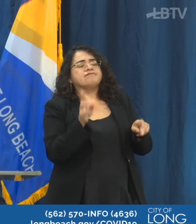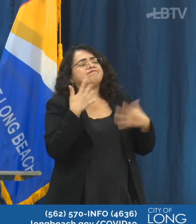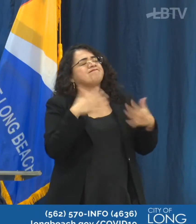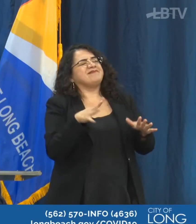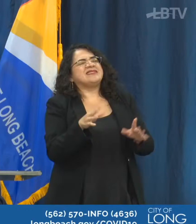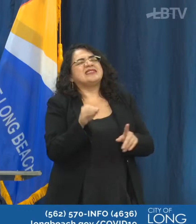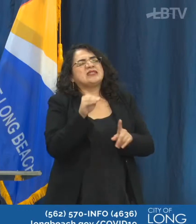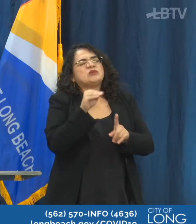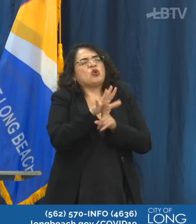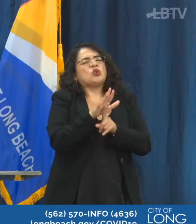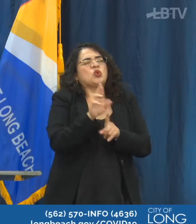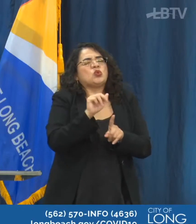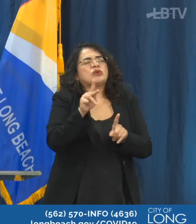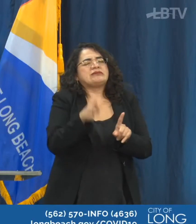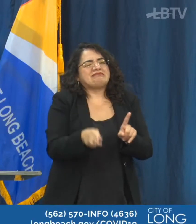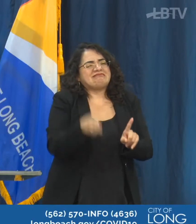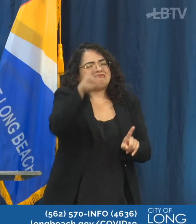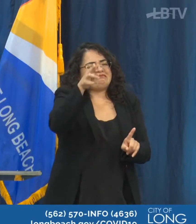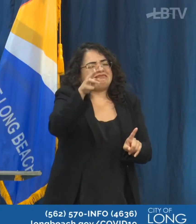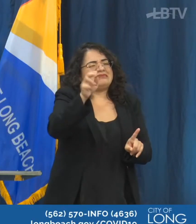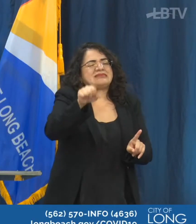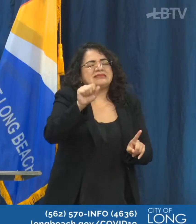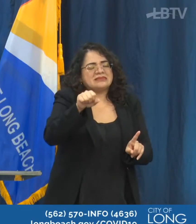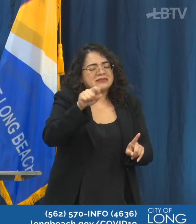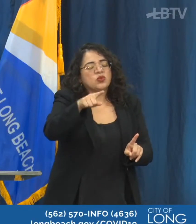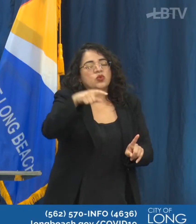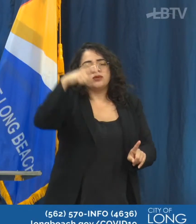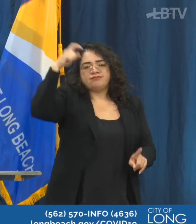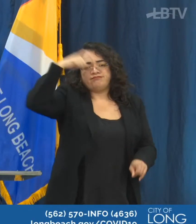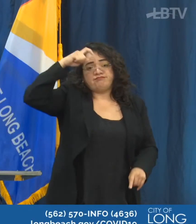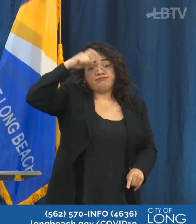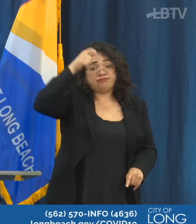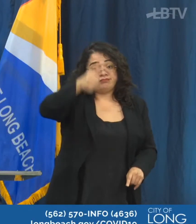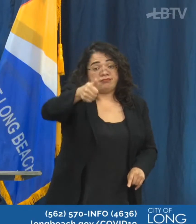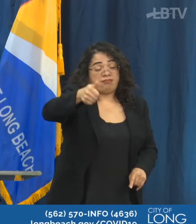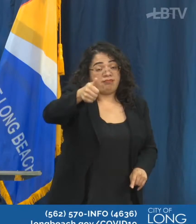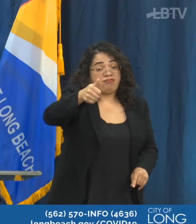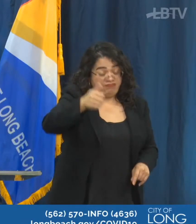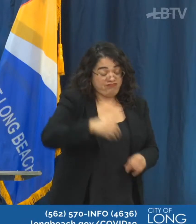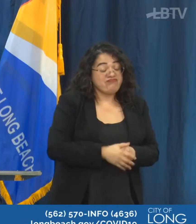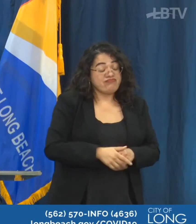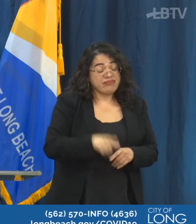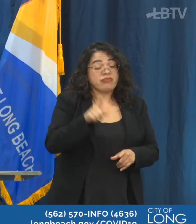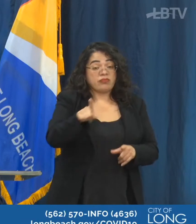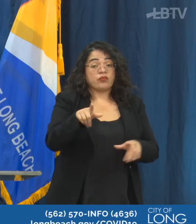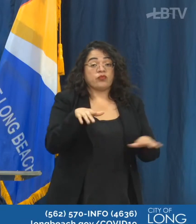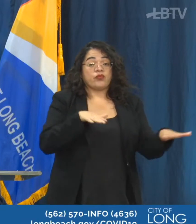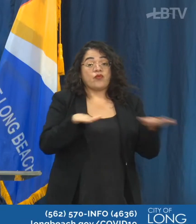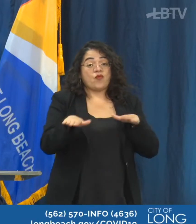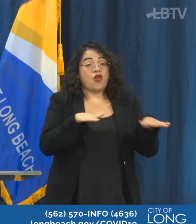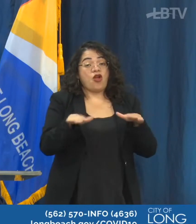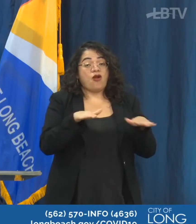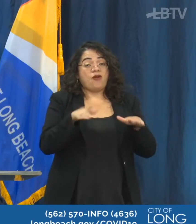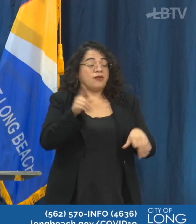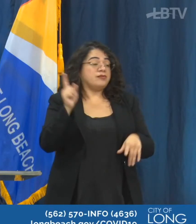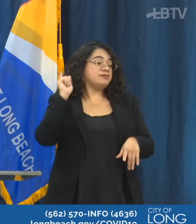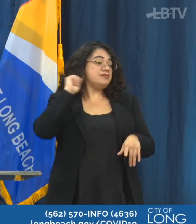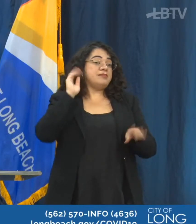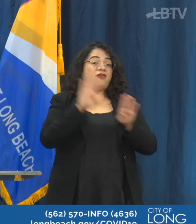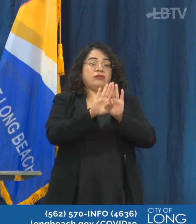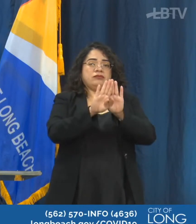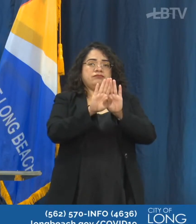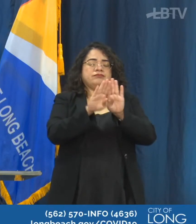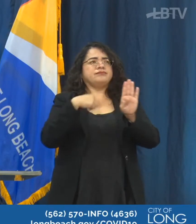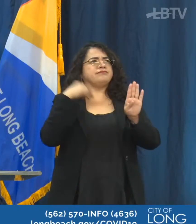infected. So remember, keep these things in mind. Think about the risk as you walk out the door. Remember to keep your face covering in your